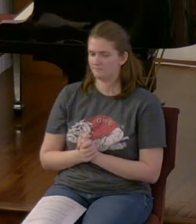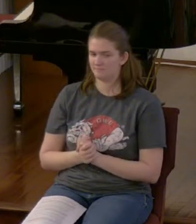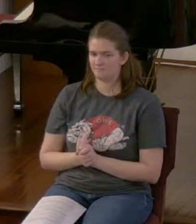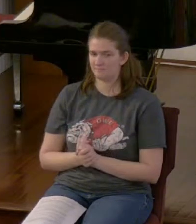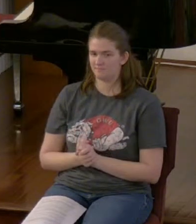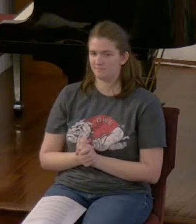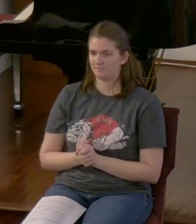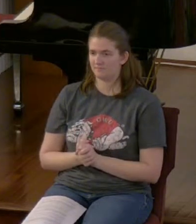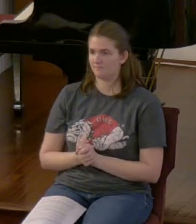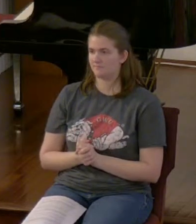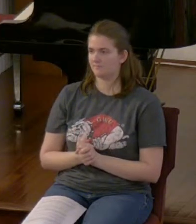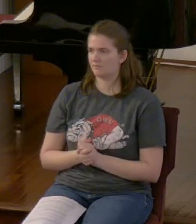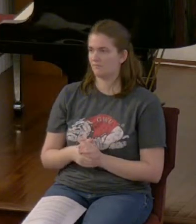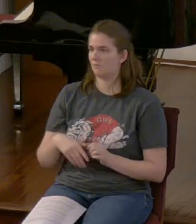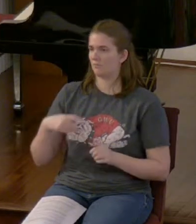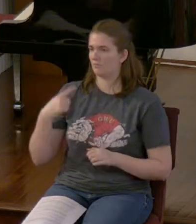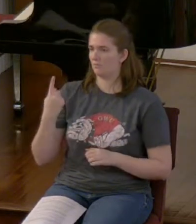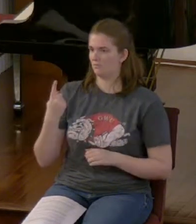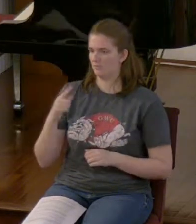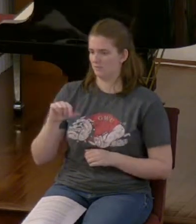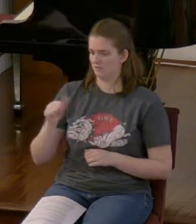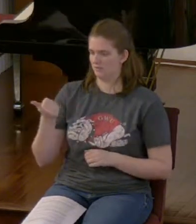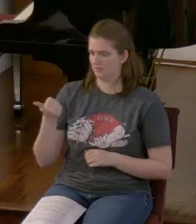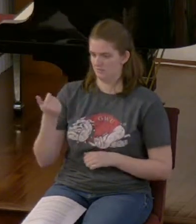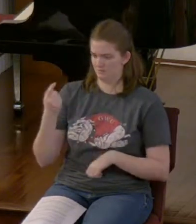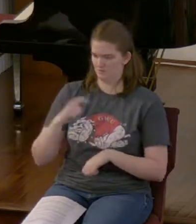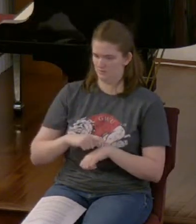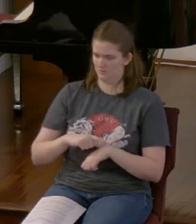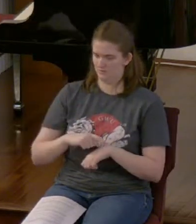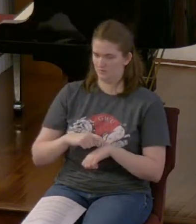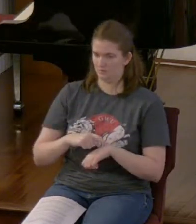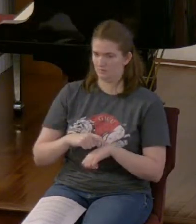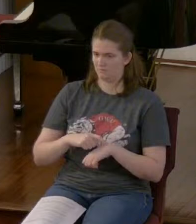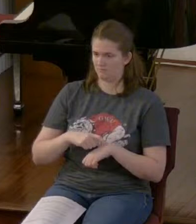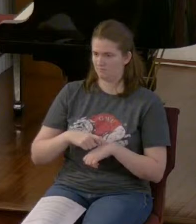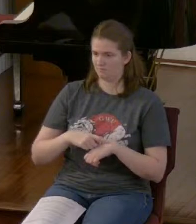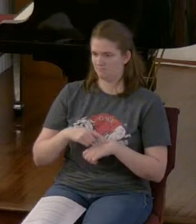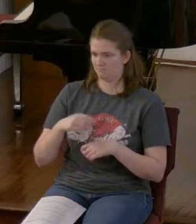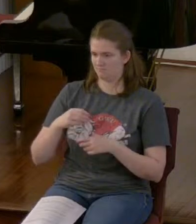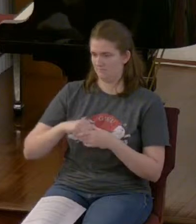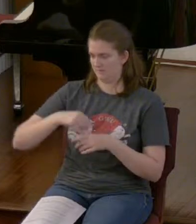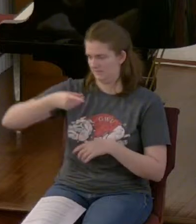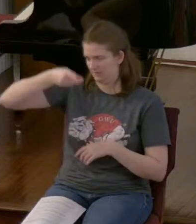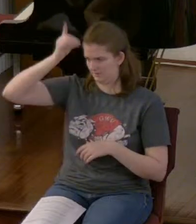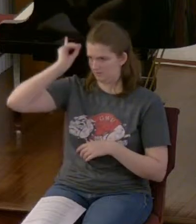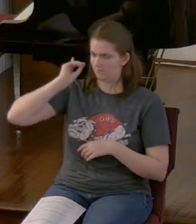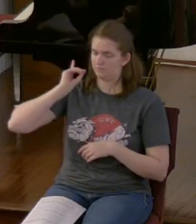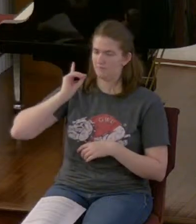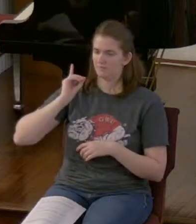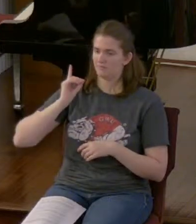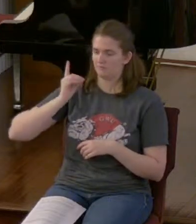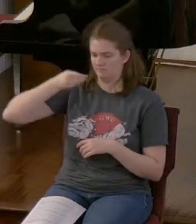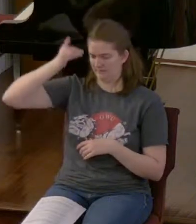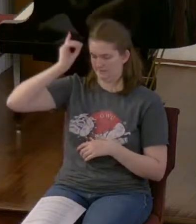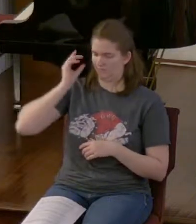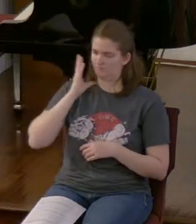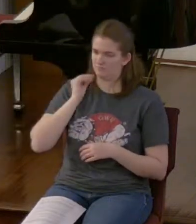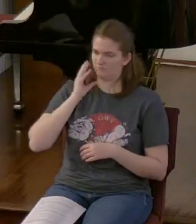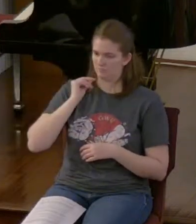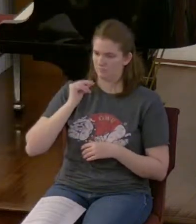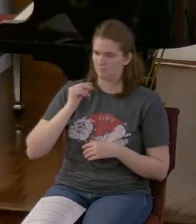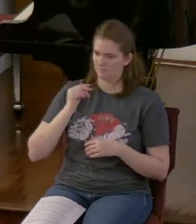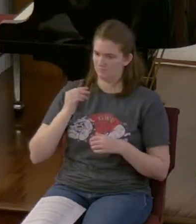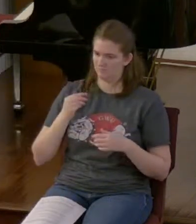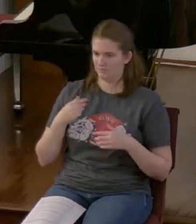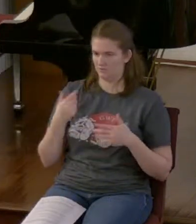There is one other time so far in Daniel where he was concerned and his spirit